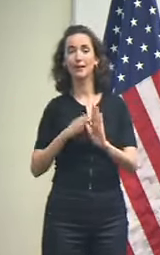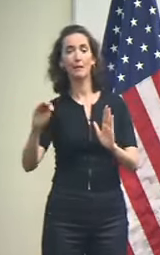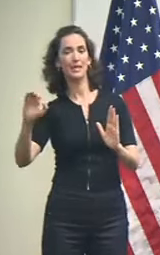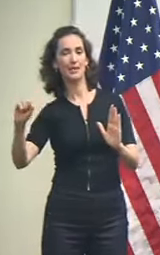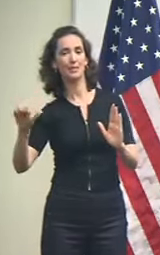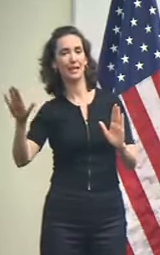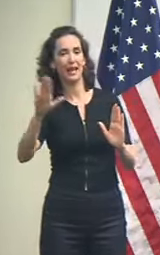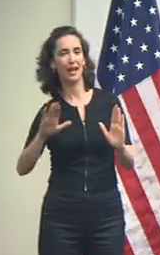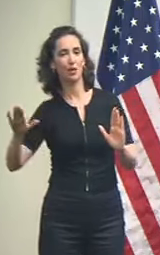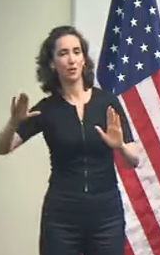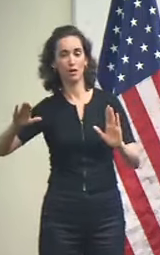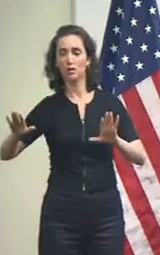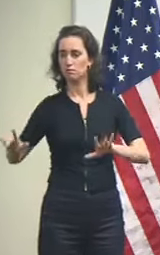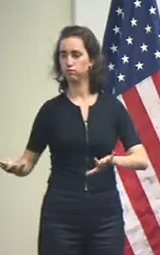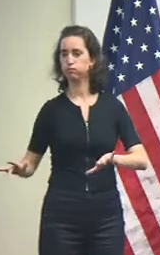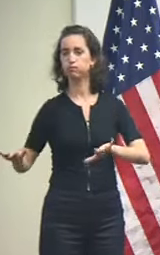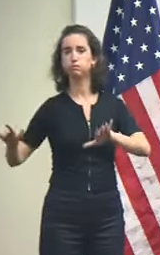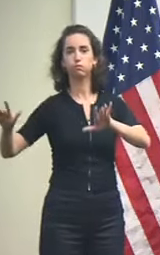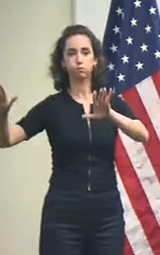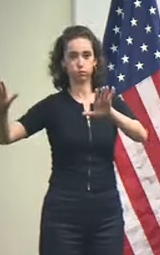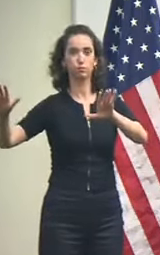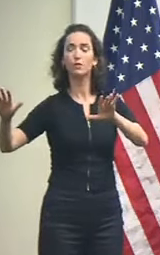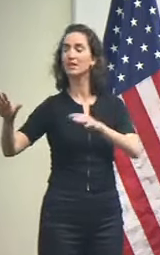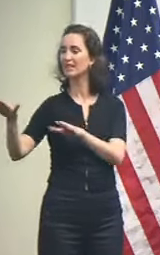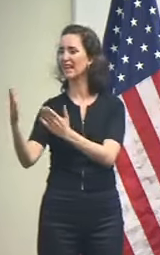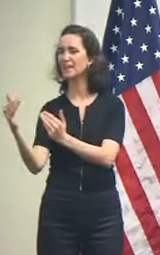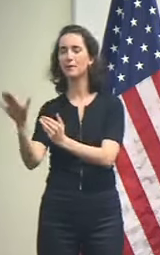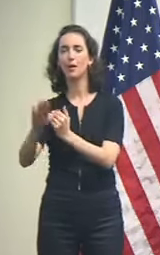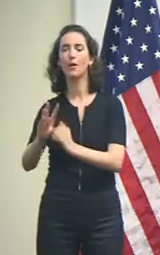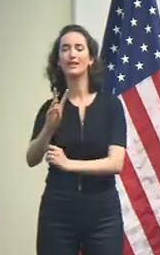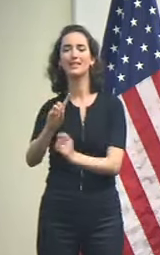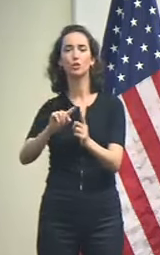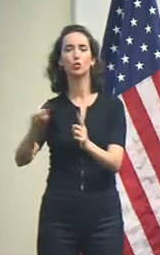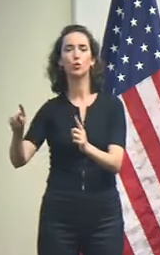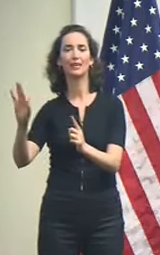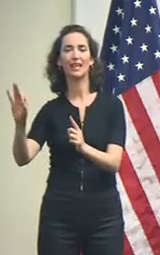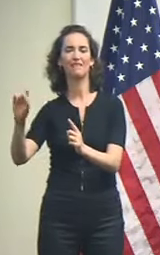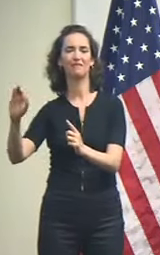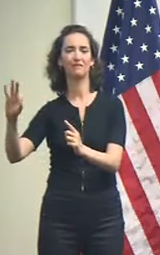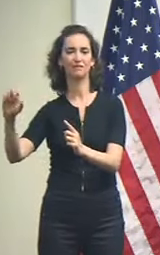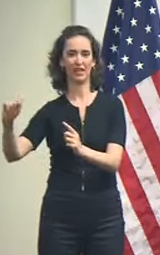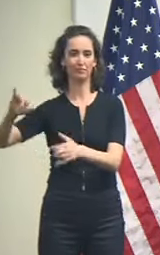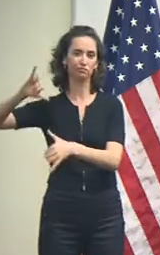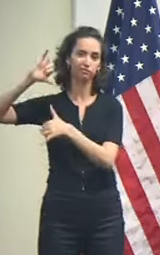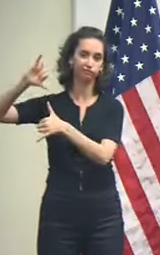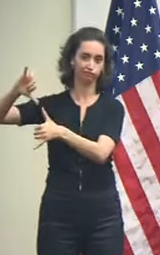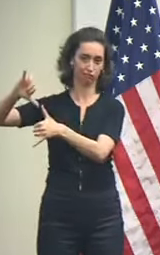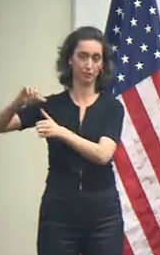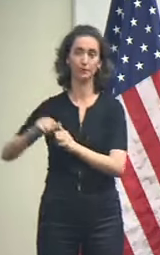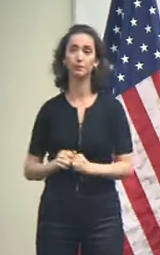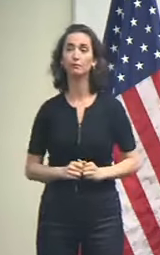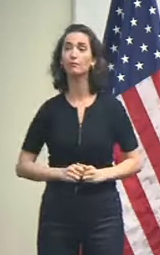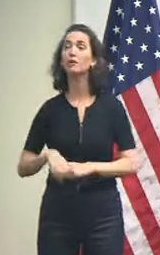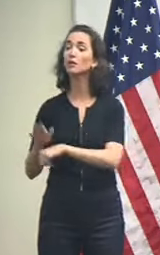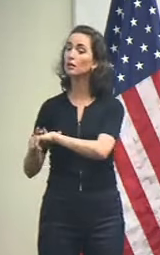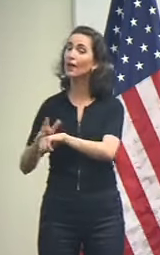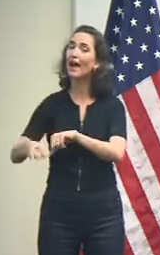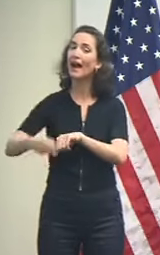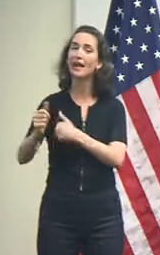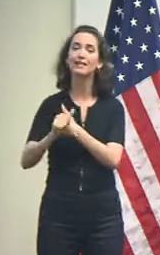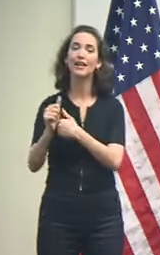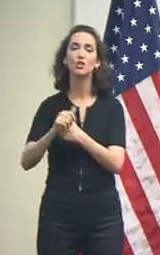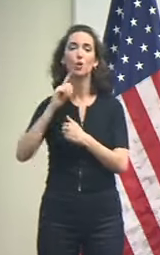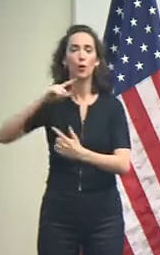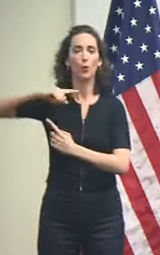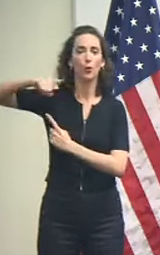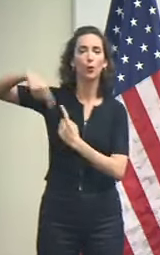where storm surge is expected between 6 and 9 feet. There is an elevated risk of tornadoes, and